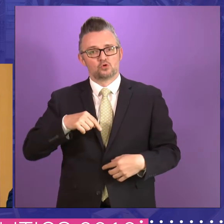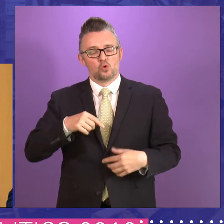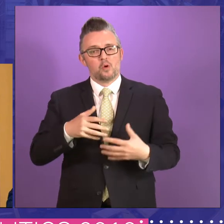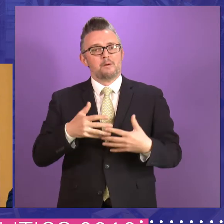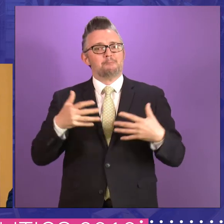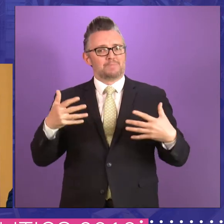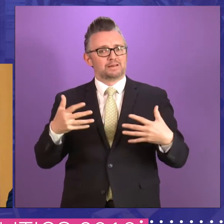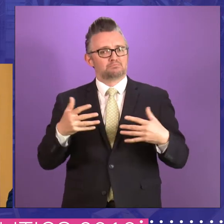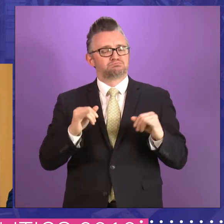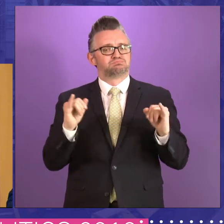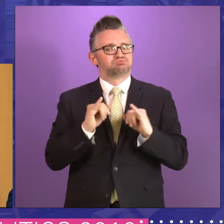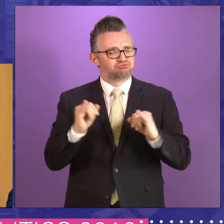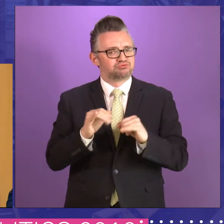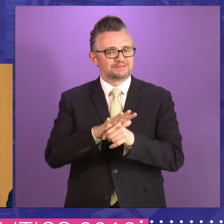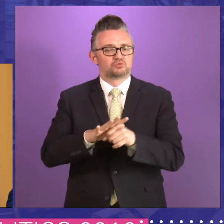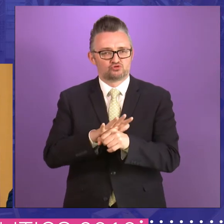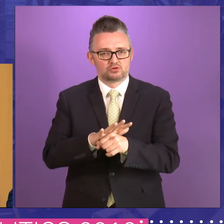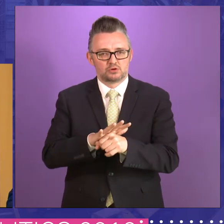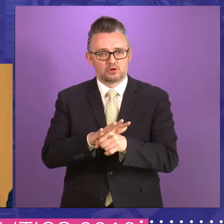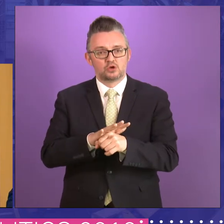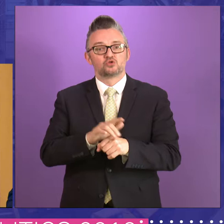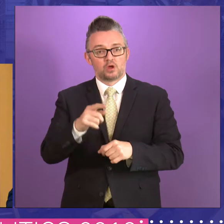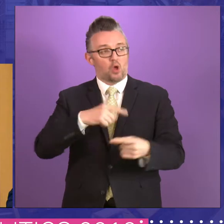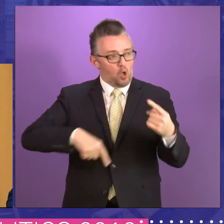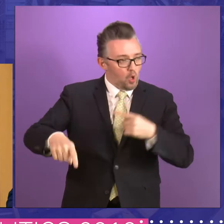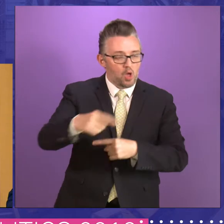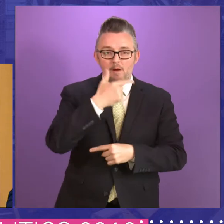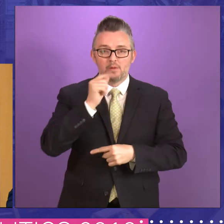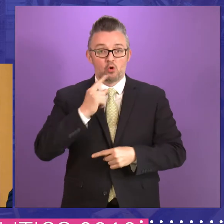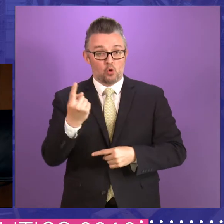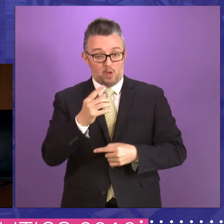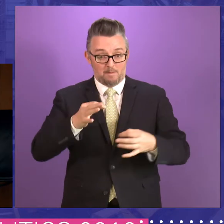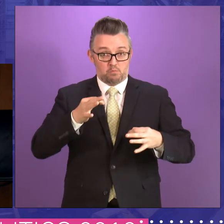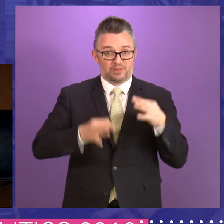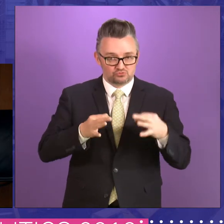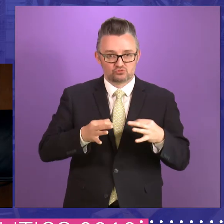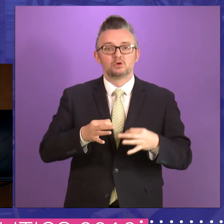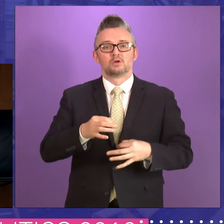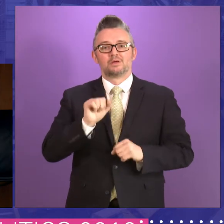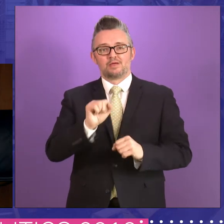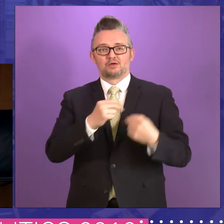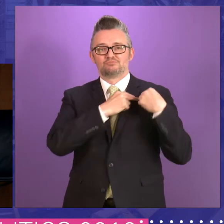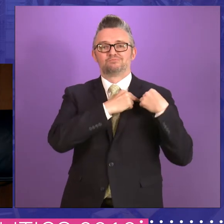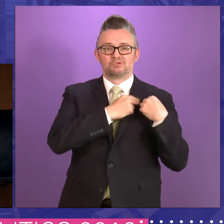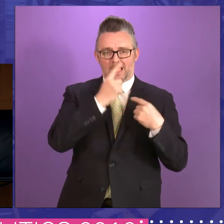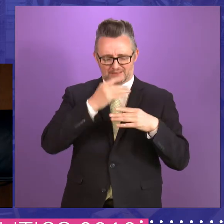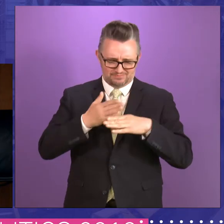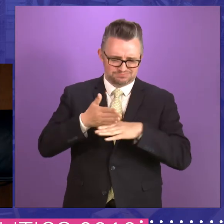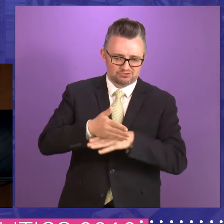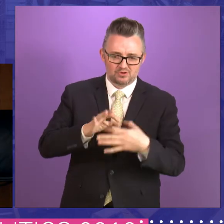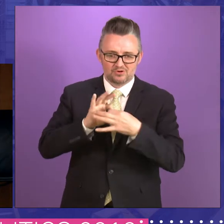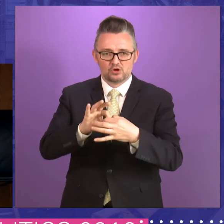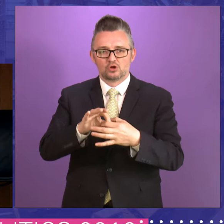much more dangerous scenario. And that's where there's an obligation on all politicians to try and ensure that they are doing everything they can to